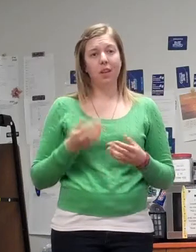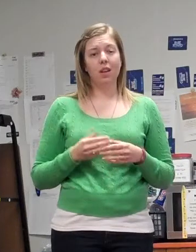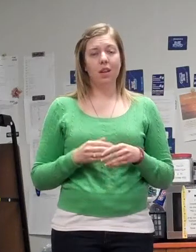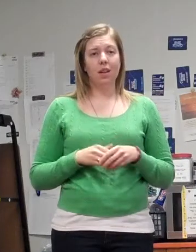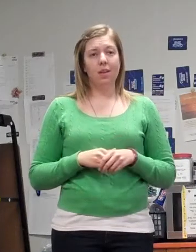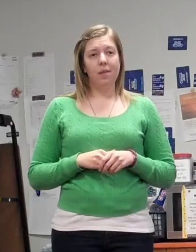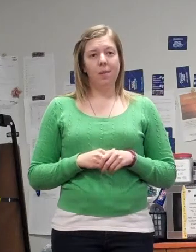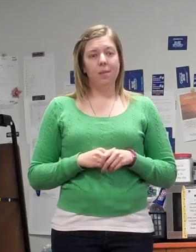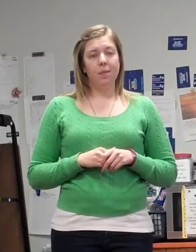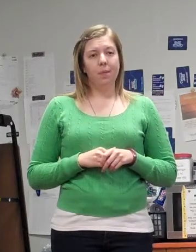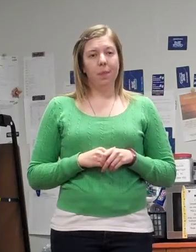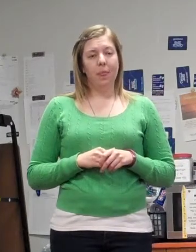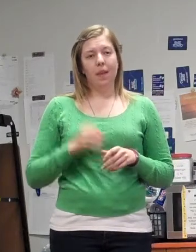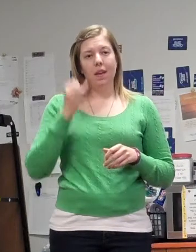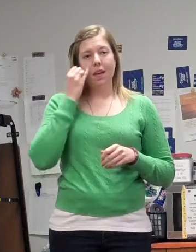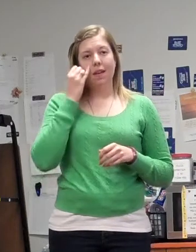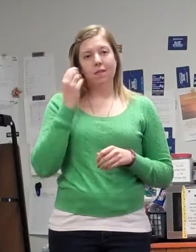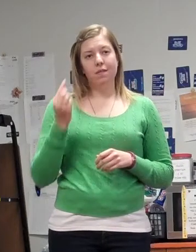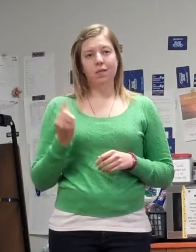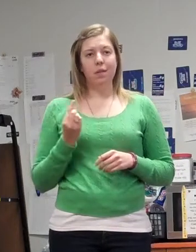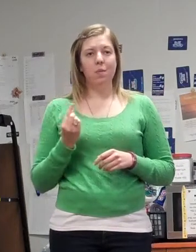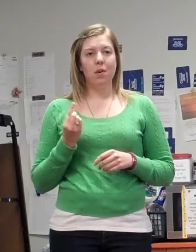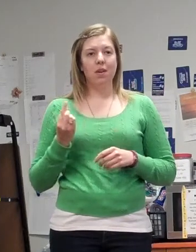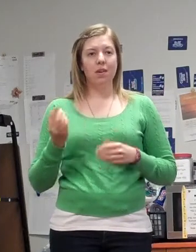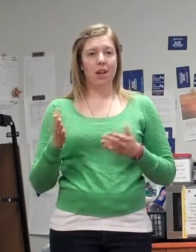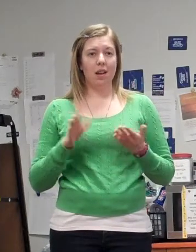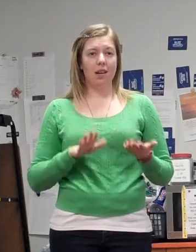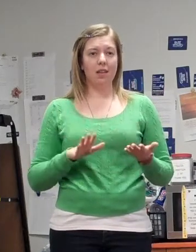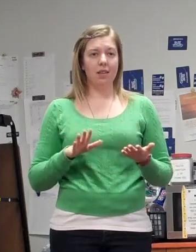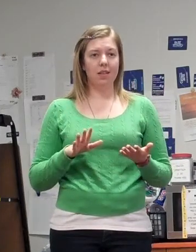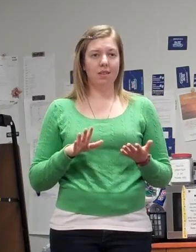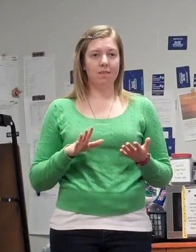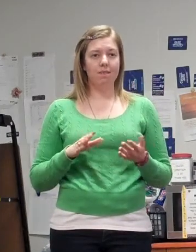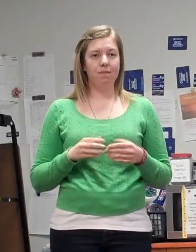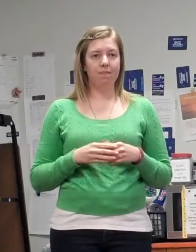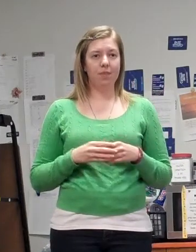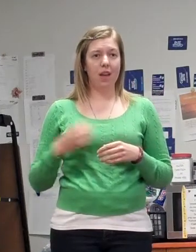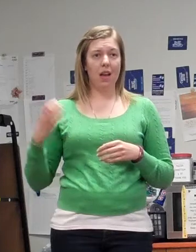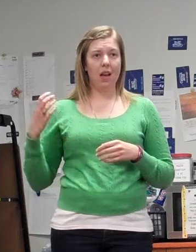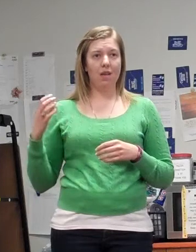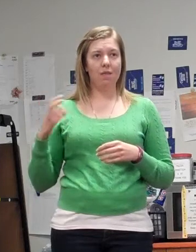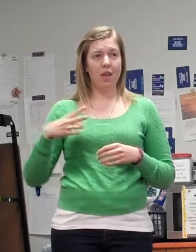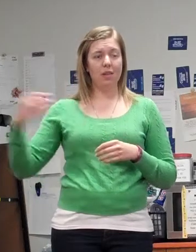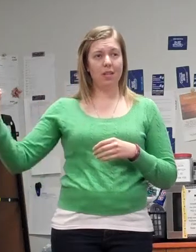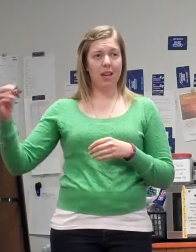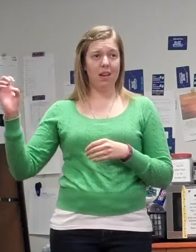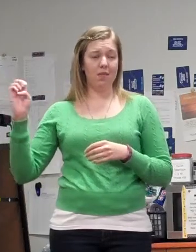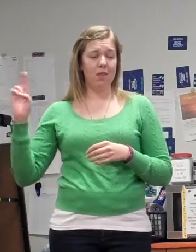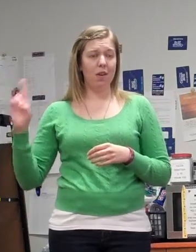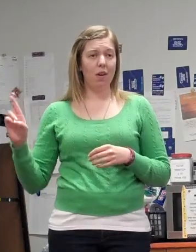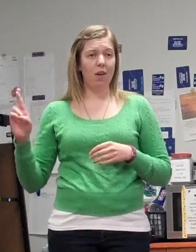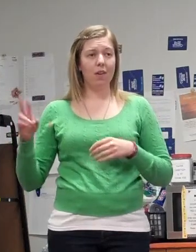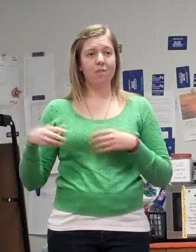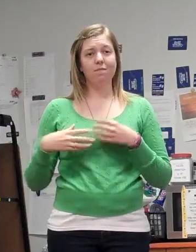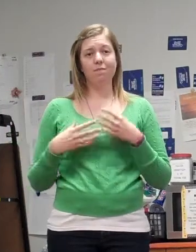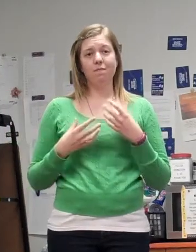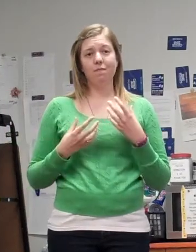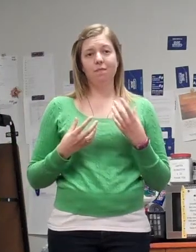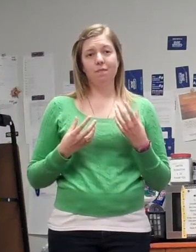If someone dies outside of an emergency room or within 24 hours of an emergency room, they come into the